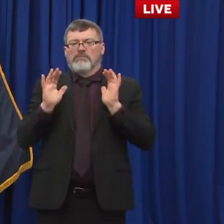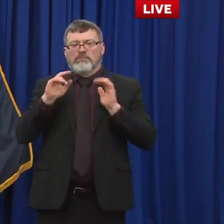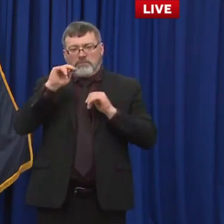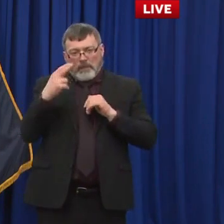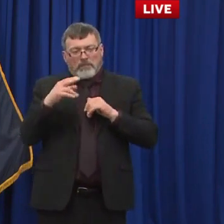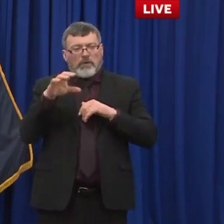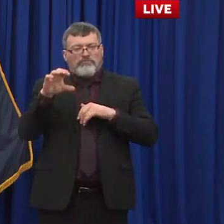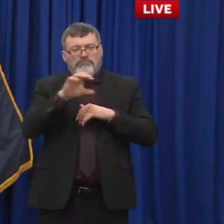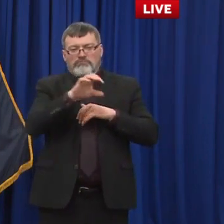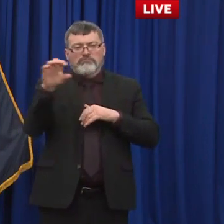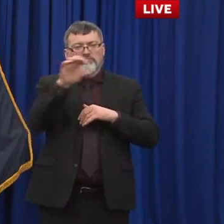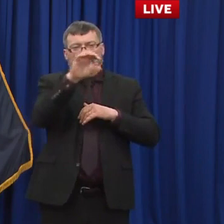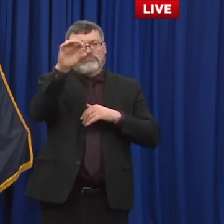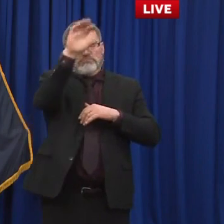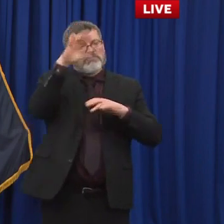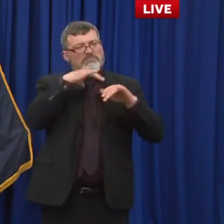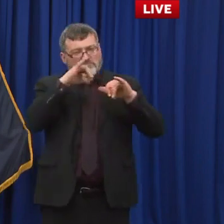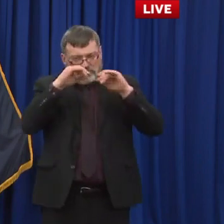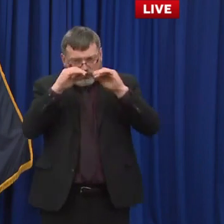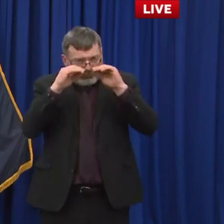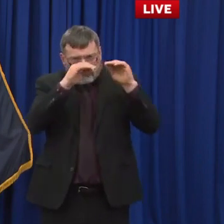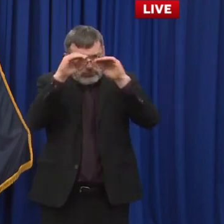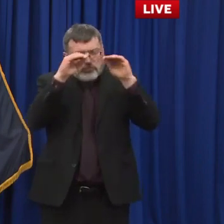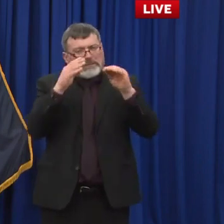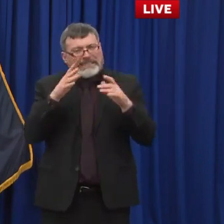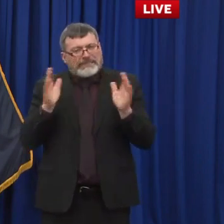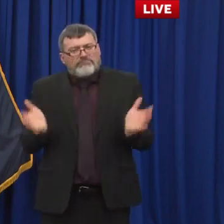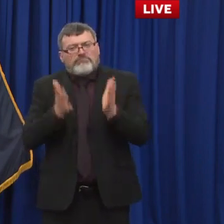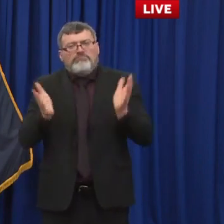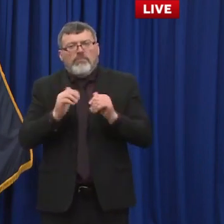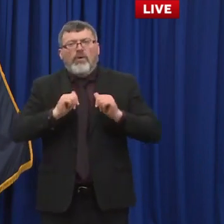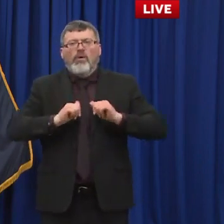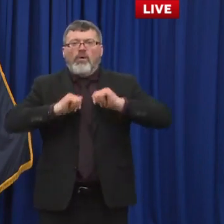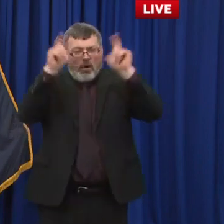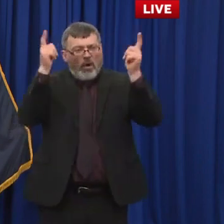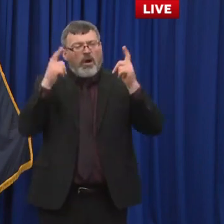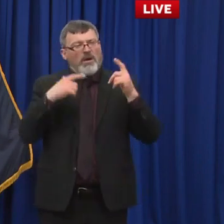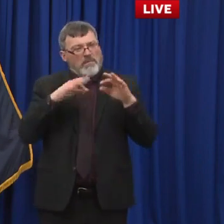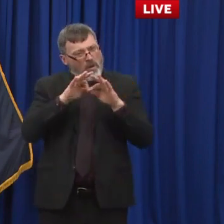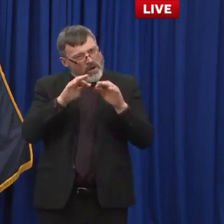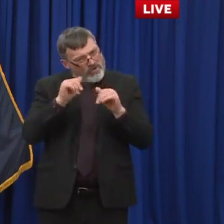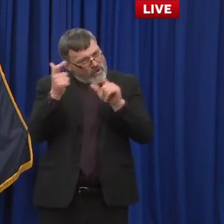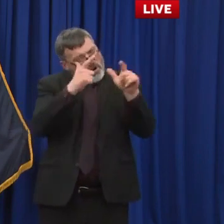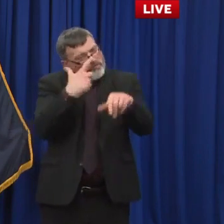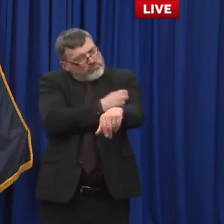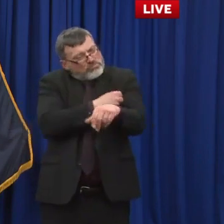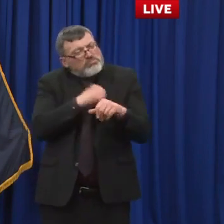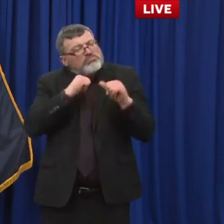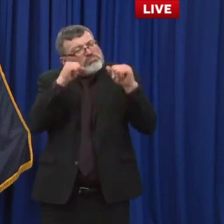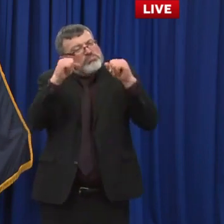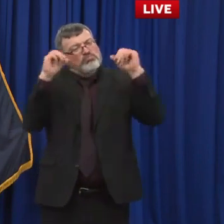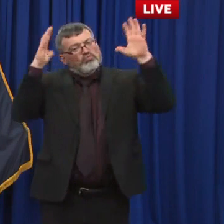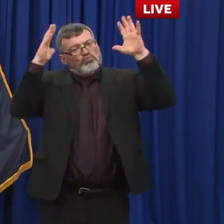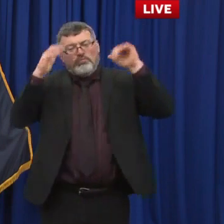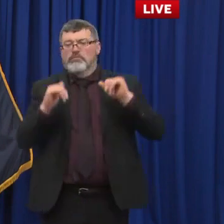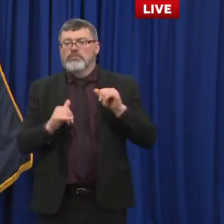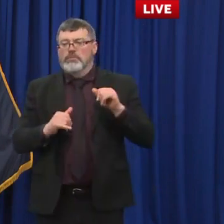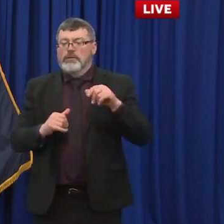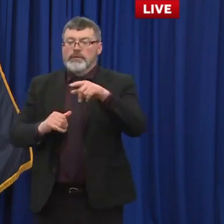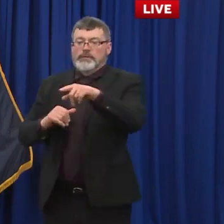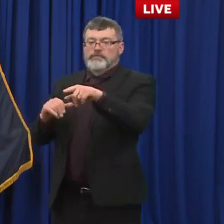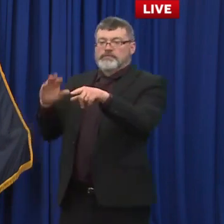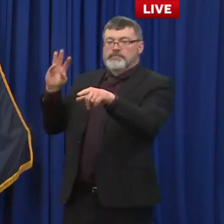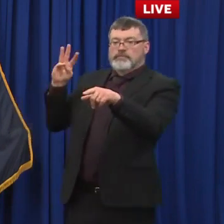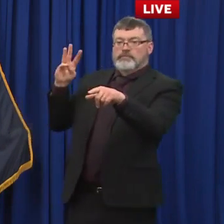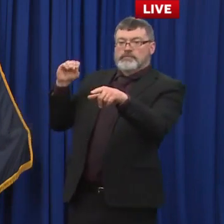fast as we can, wherever we can. And I think the state's done a very good job of that. I know with the prison outbreak, that's a federal prison, but is there concern given